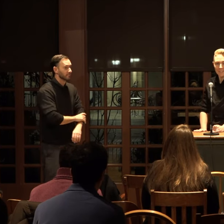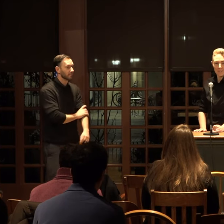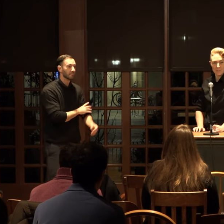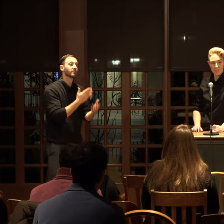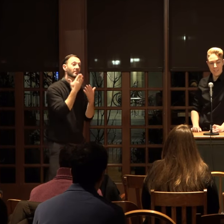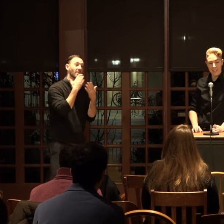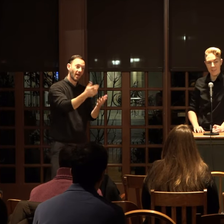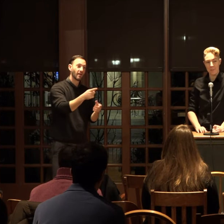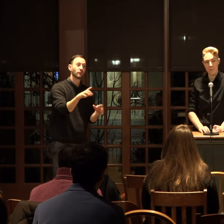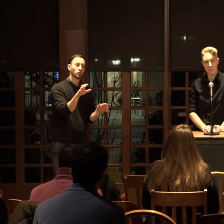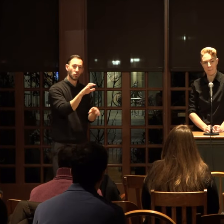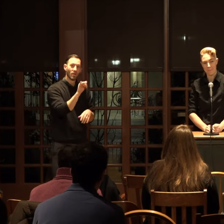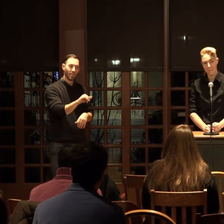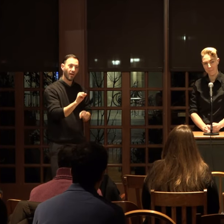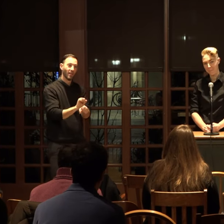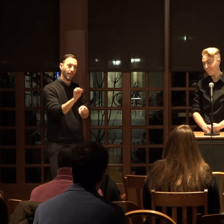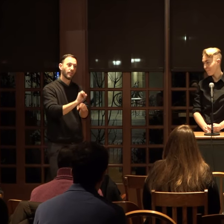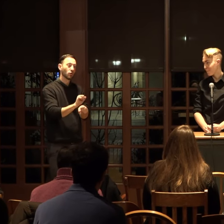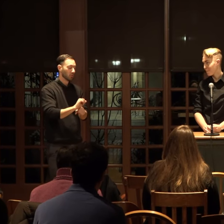Thank you for doing that labor.